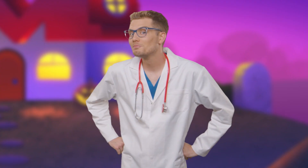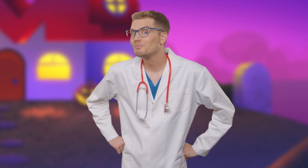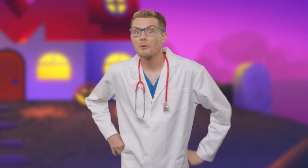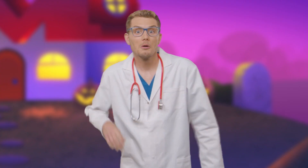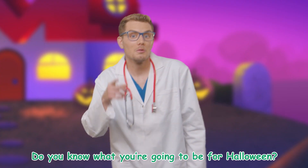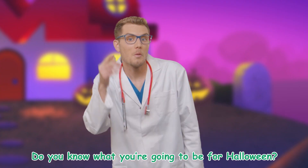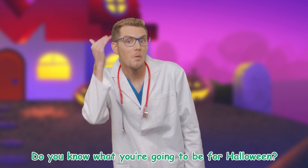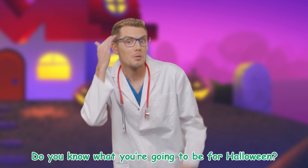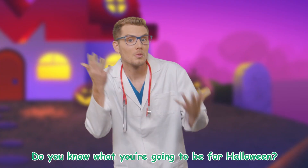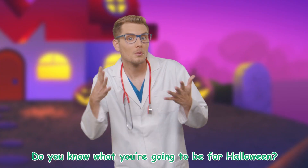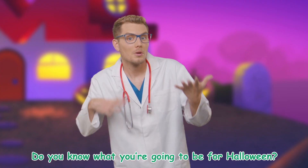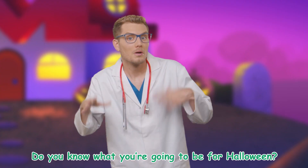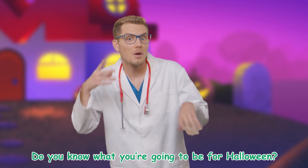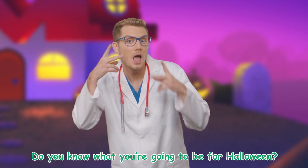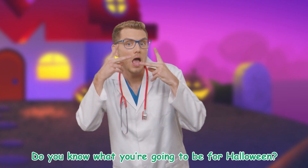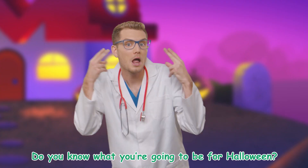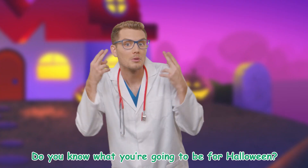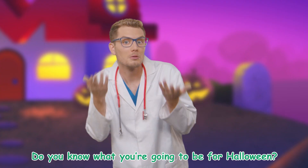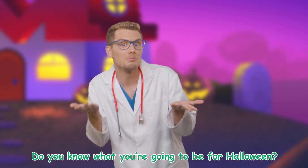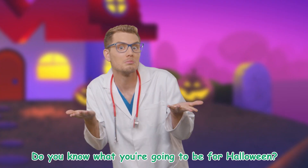Do you know what you're going to be for Halloween?